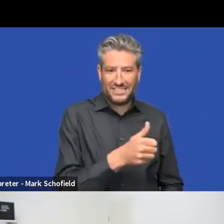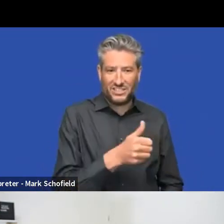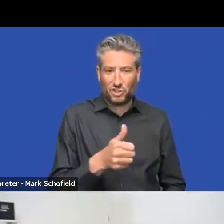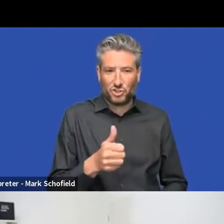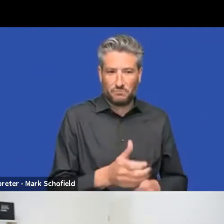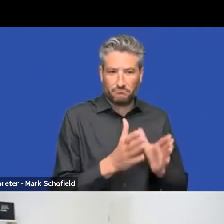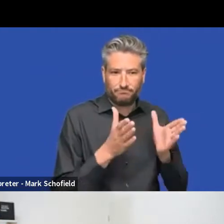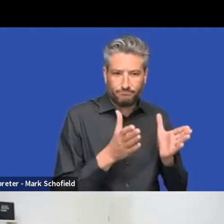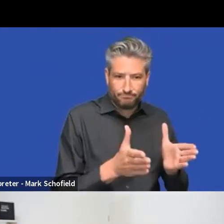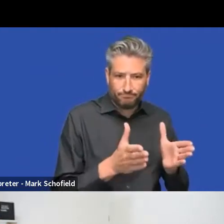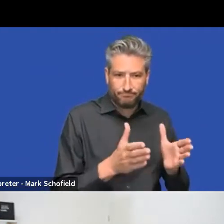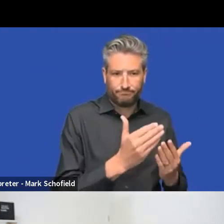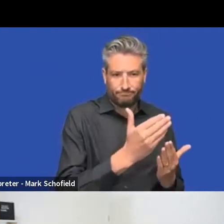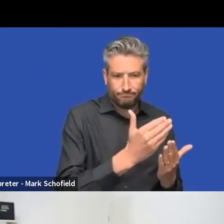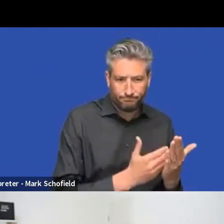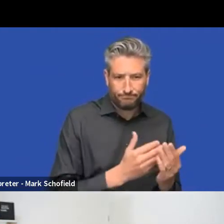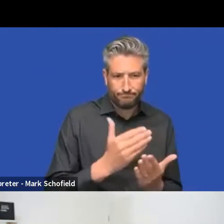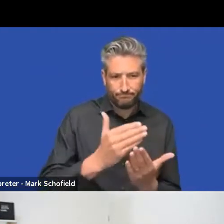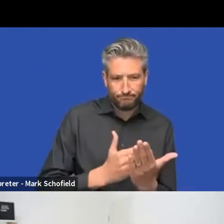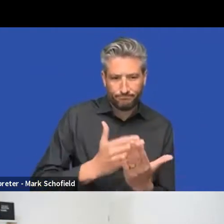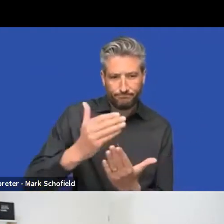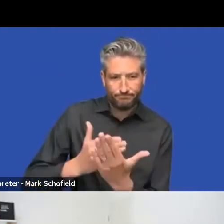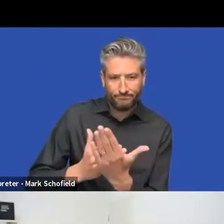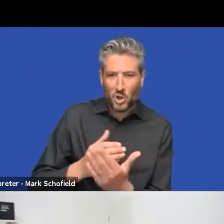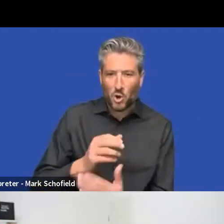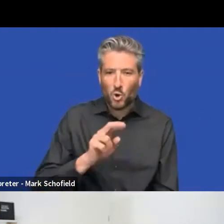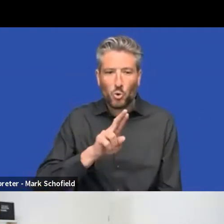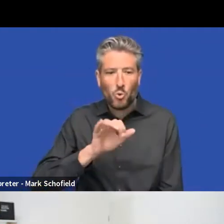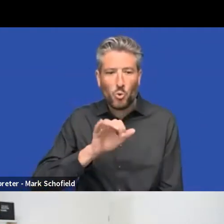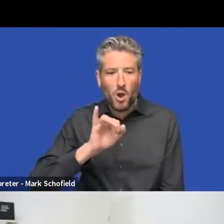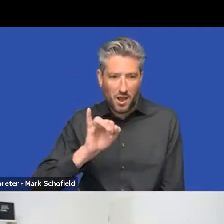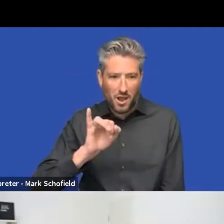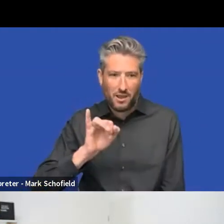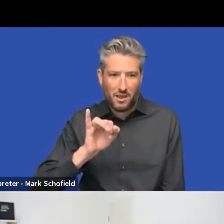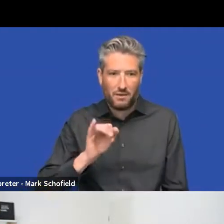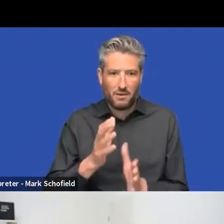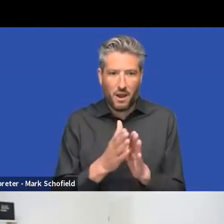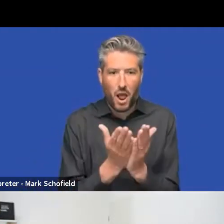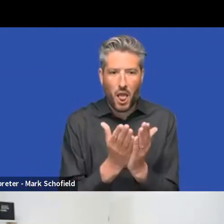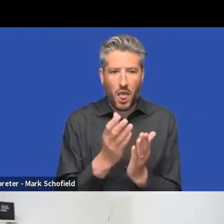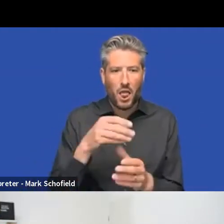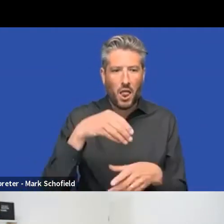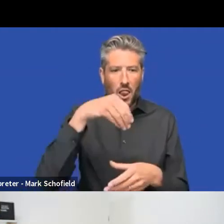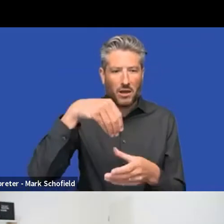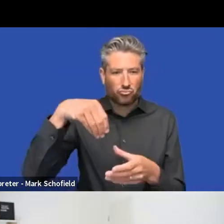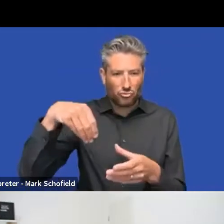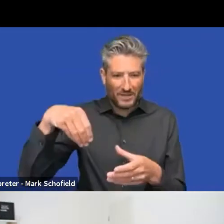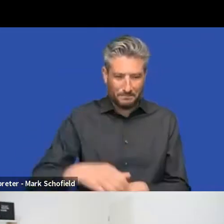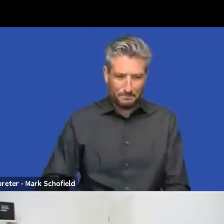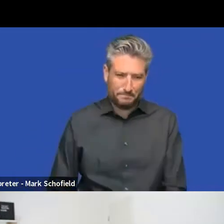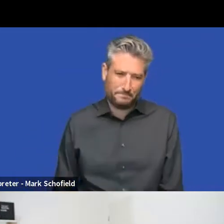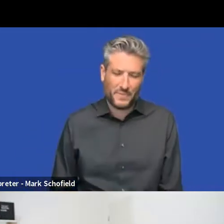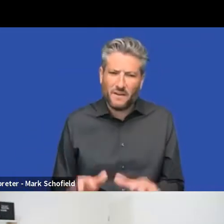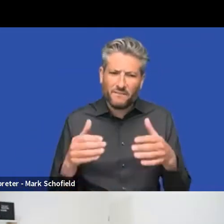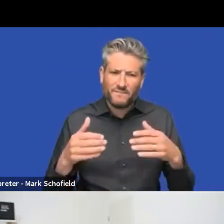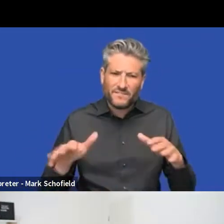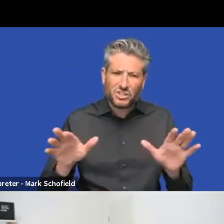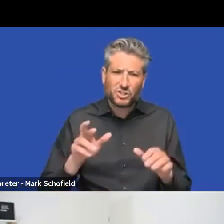And just to reiterate, like, I've seen some requests for comments where we describe how we intend to do something and then let community